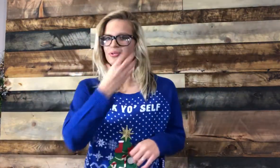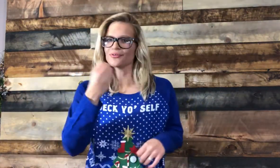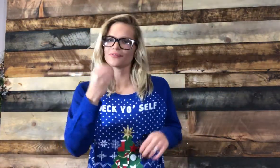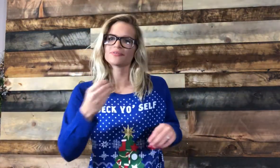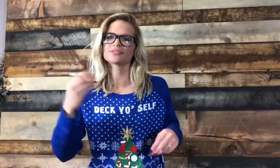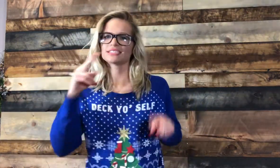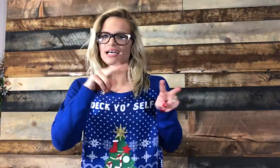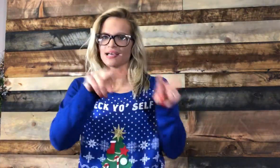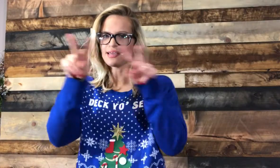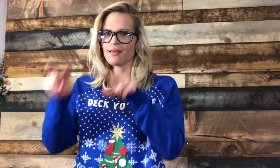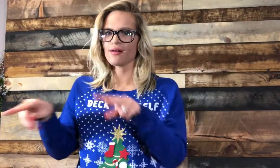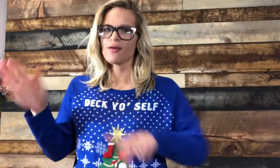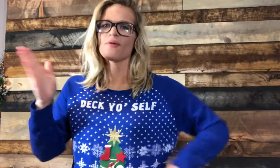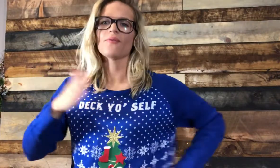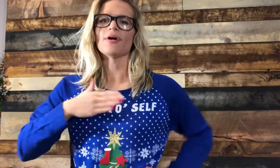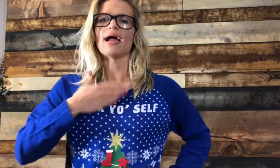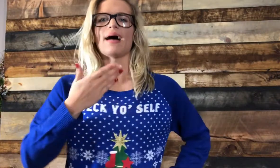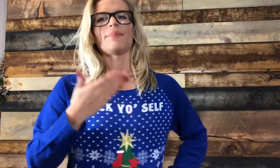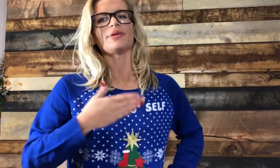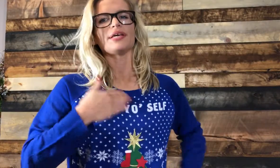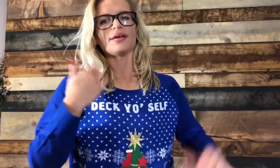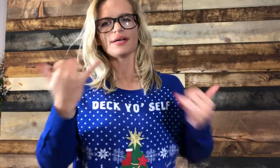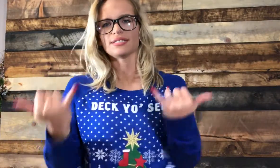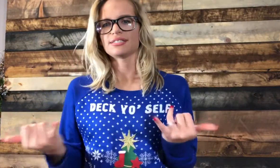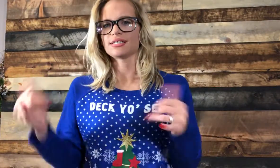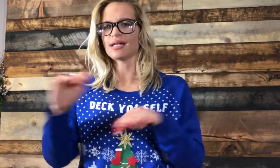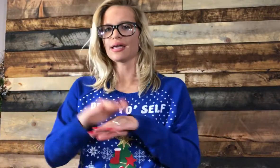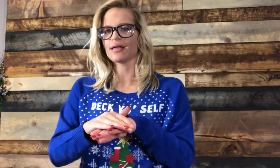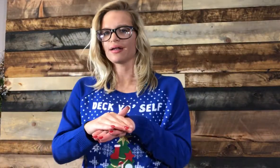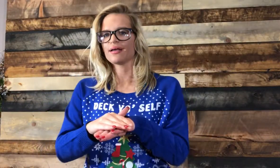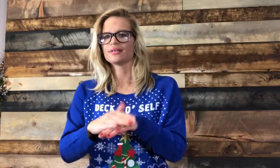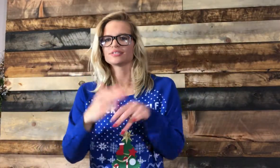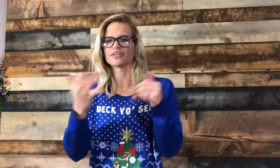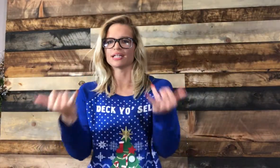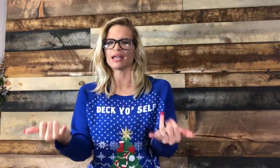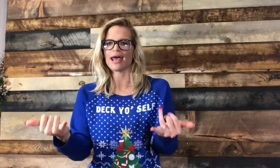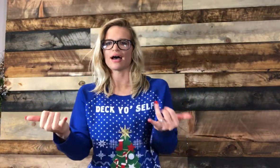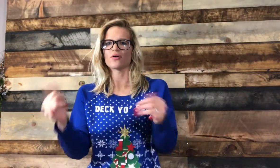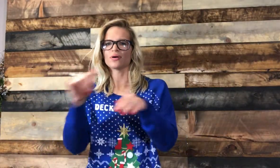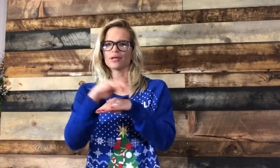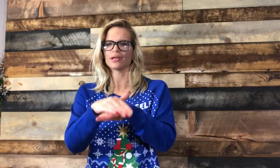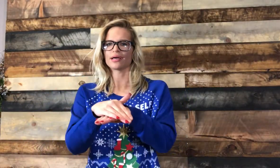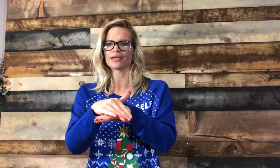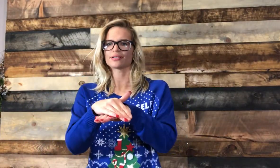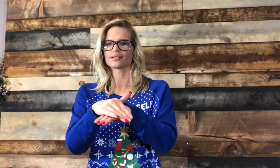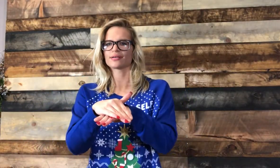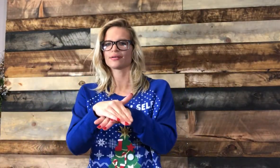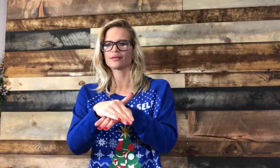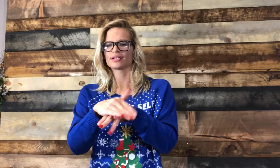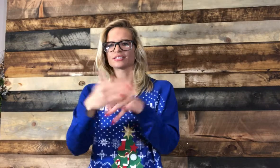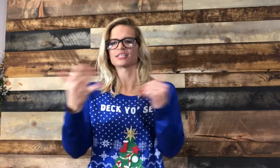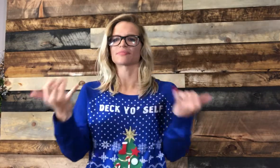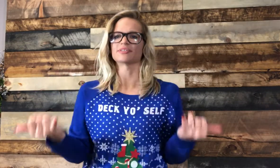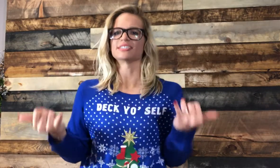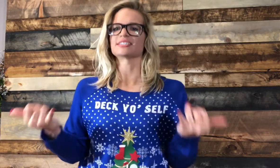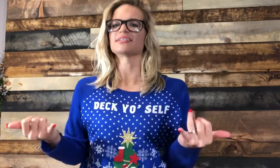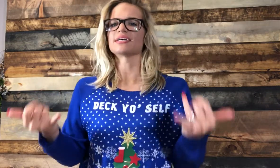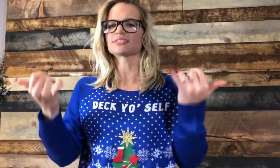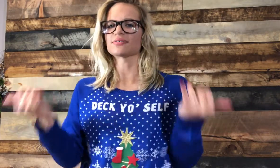Beautiful sight. We're happy tonight. So I did now, night. Okay, you're talking about this night, so